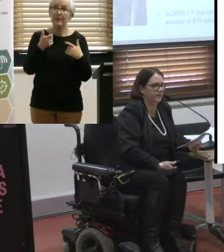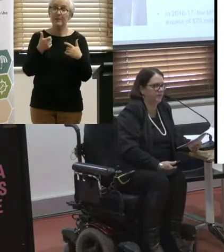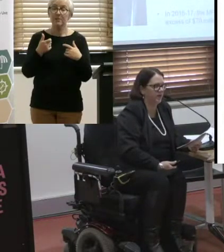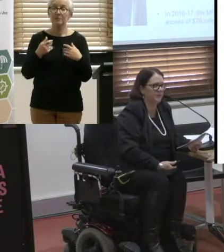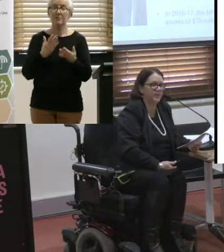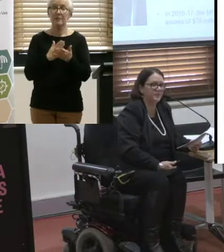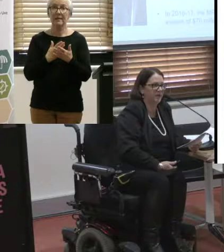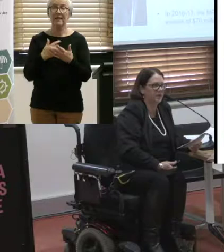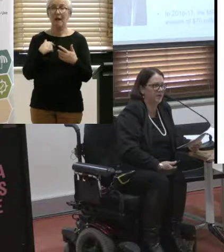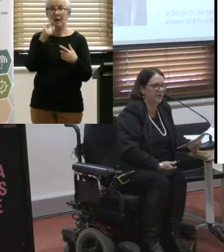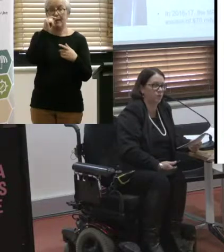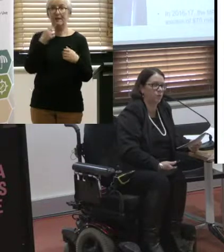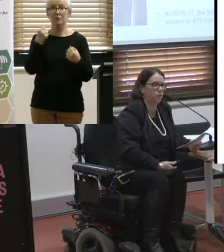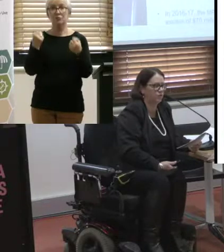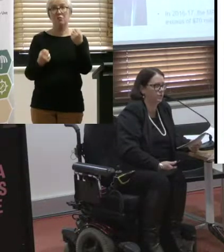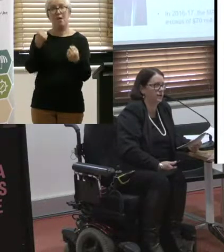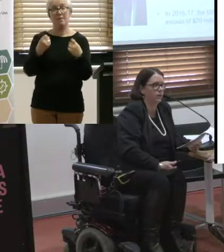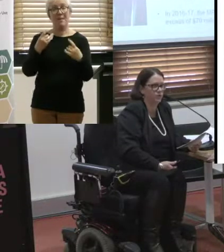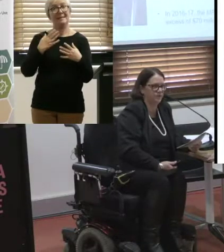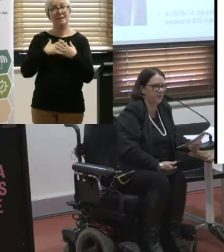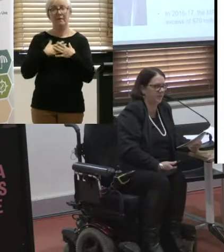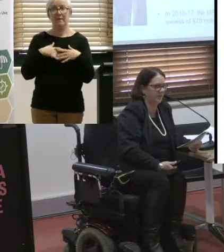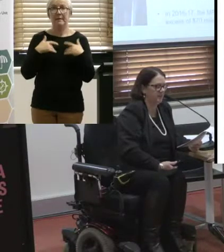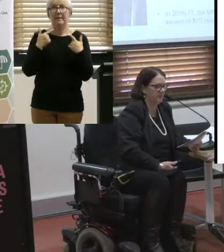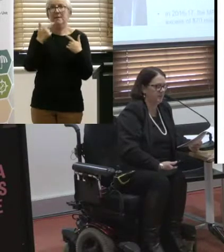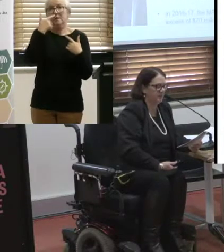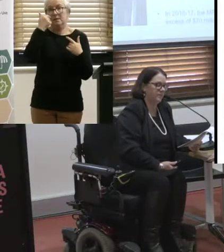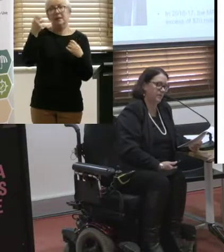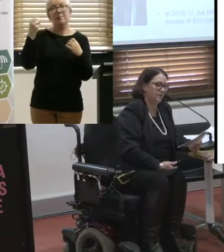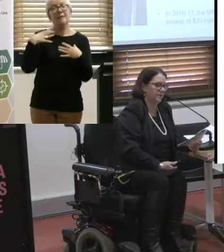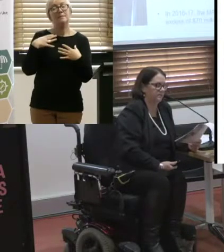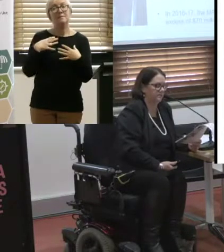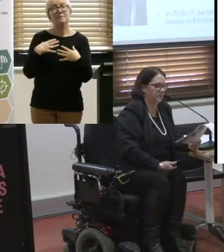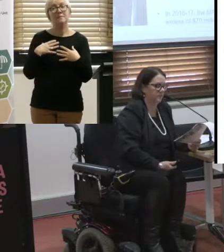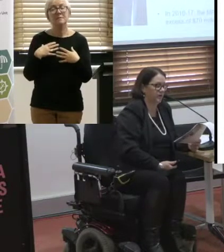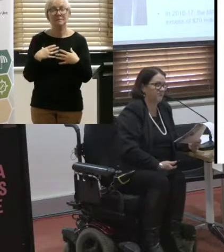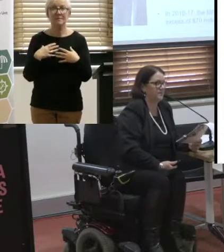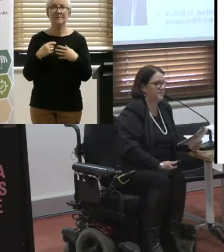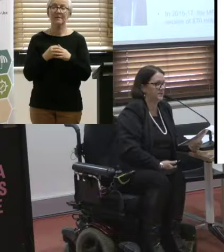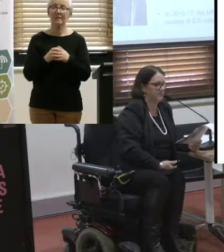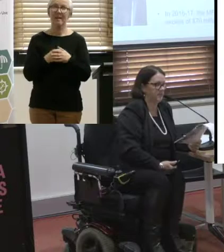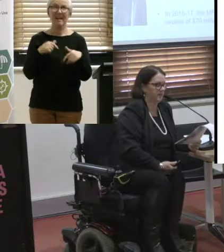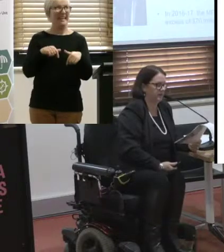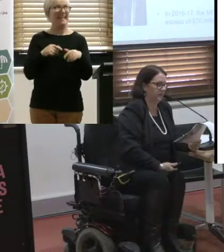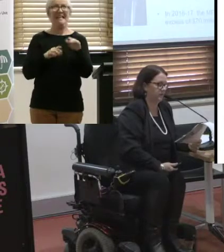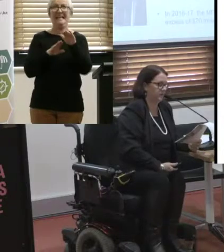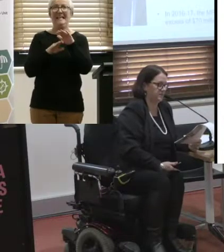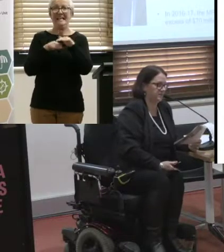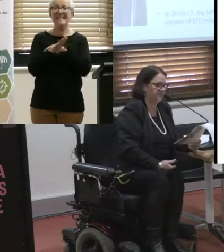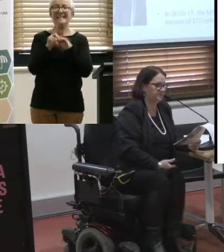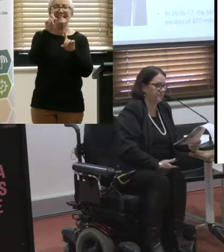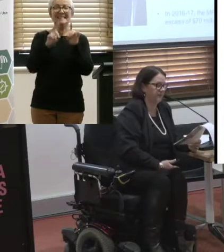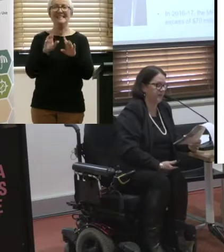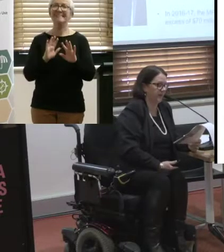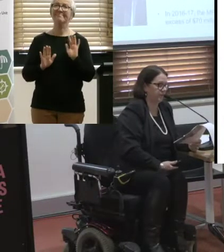privileged life and I can get in my car and get to where I want to when I want to. Mind you I don't, driving in the city is a bit scary, but I've got